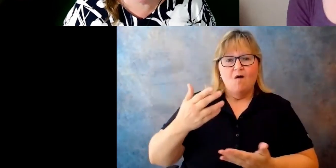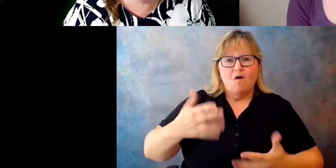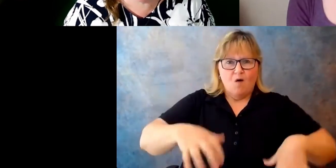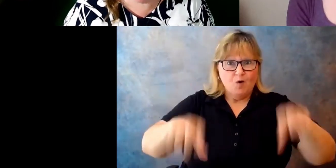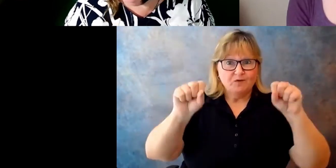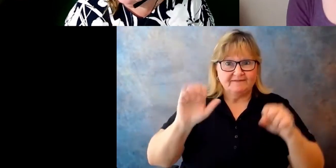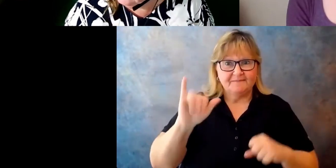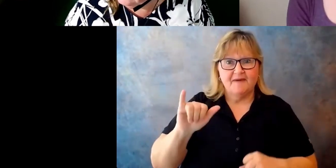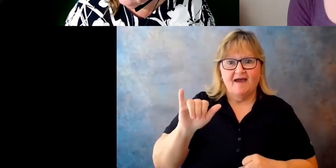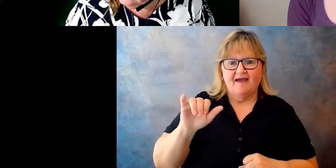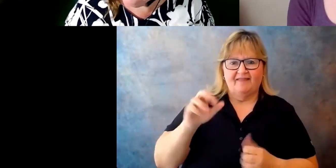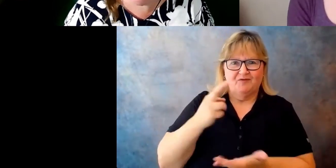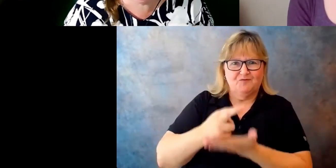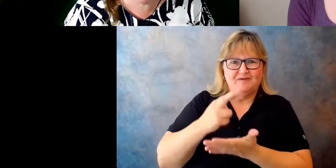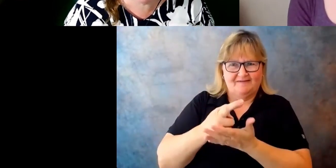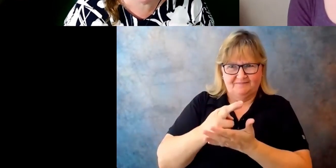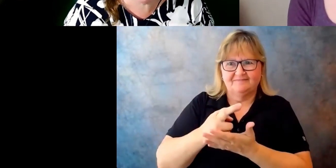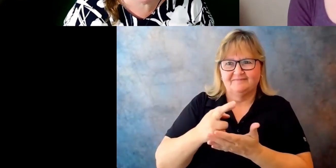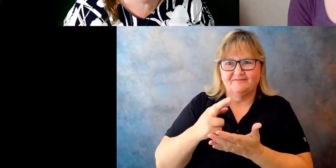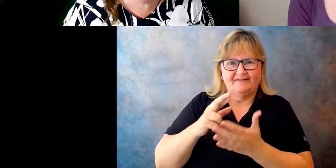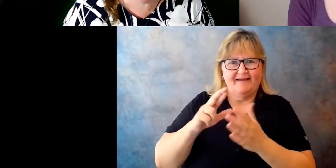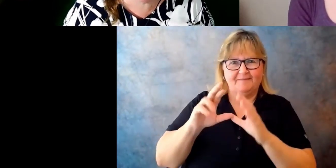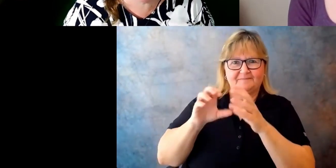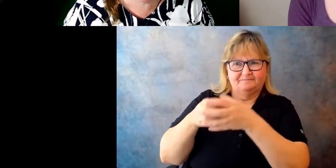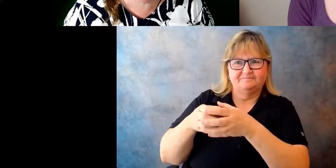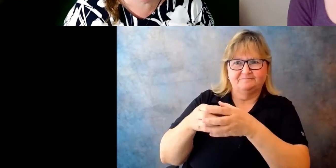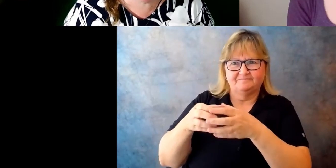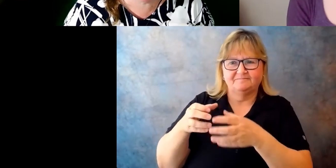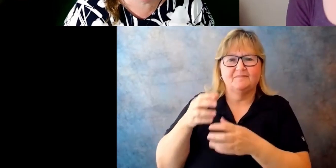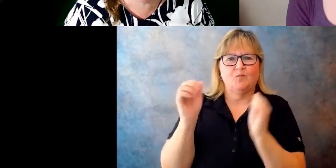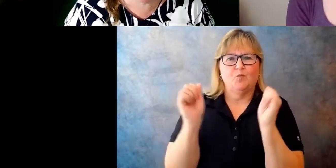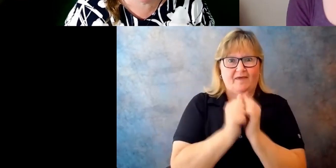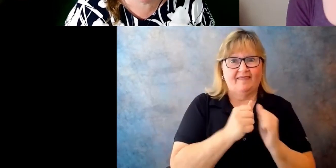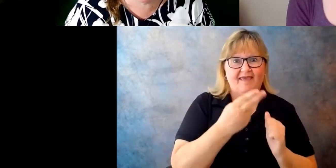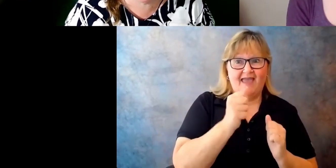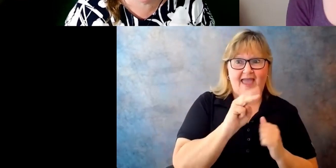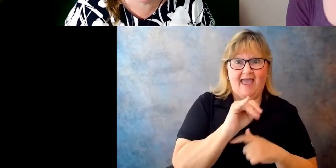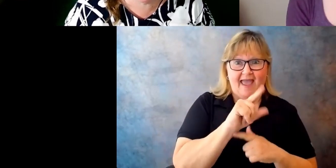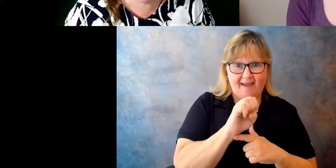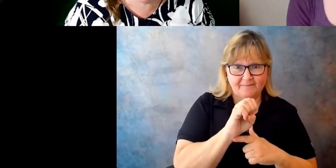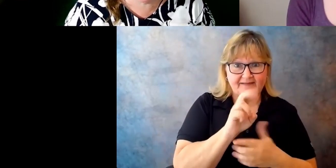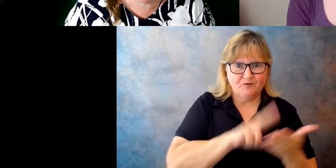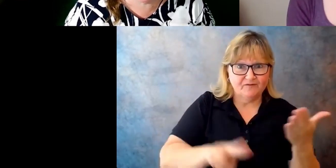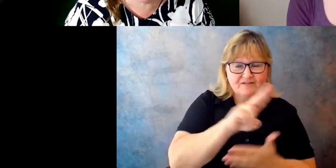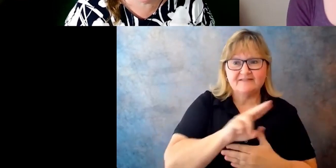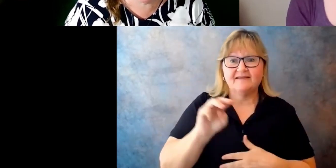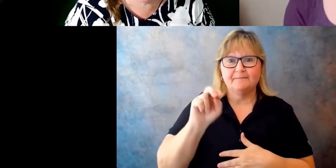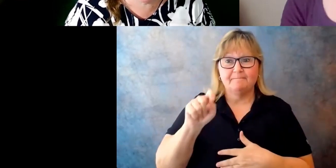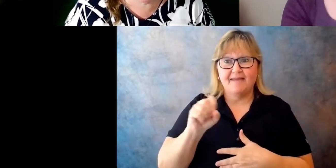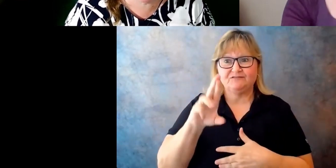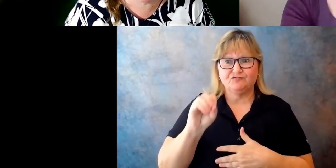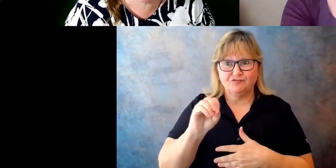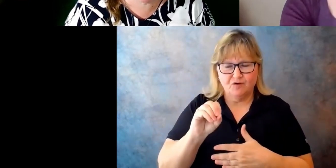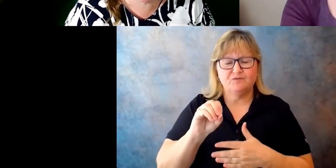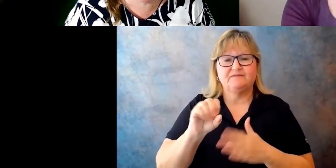at St. Cloud State University in collaboration with Hamlin University, Metro State University, and Normandale Community